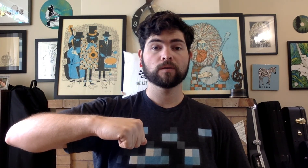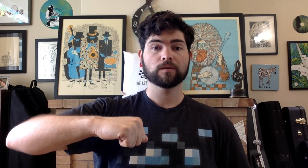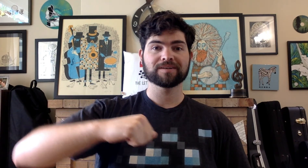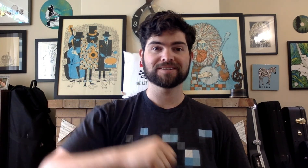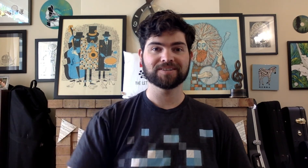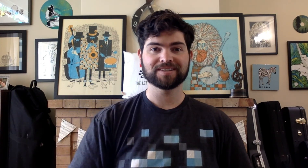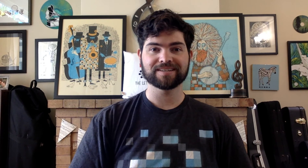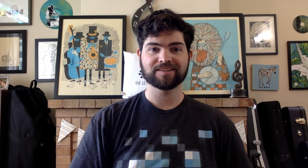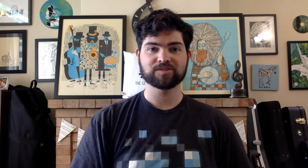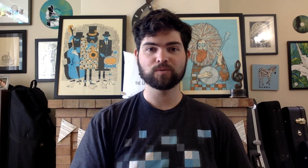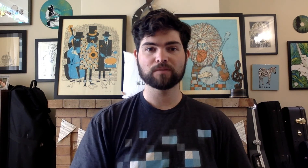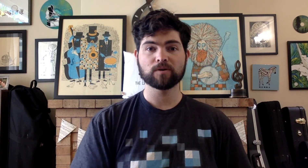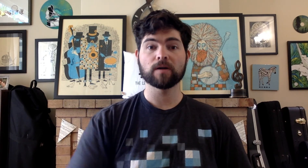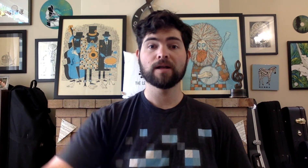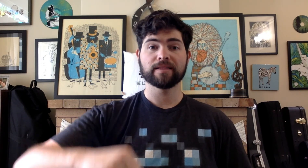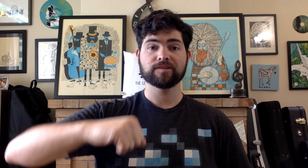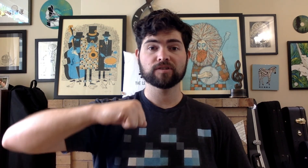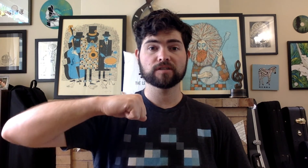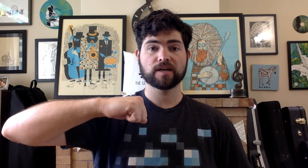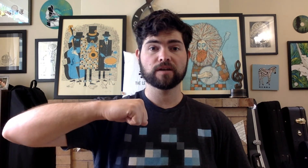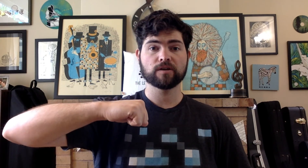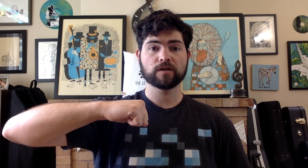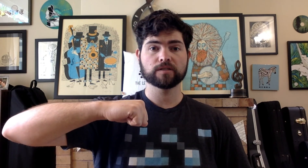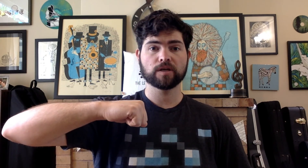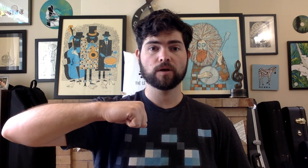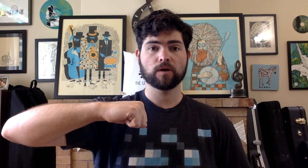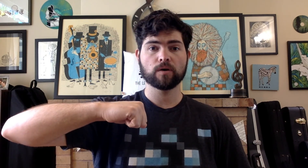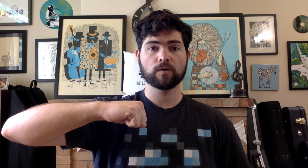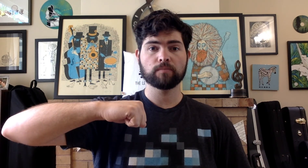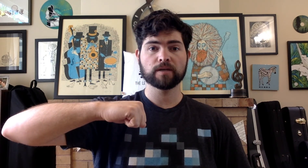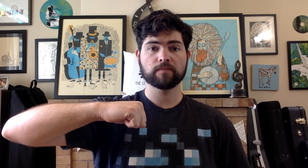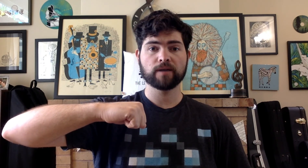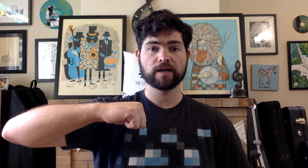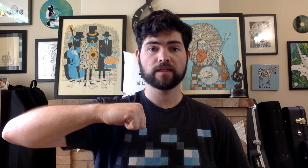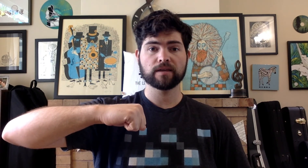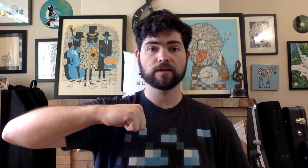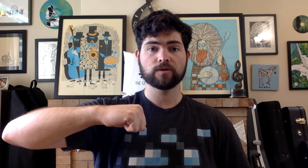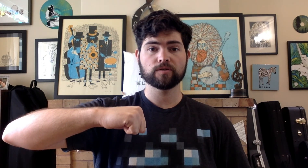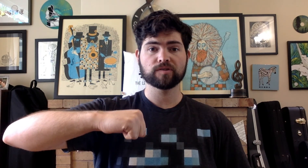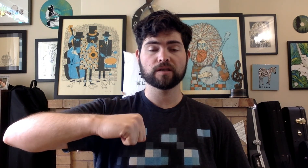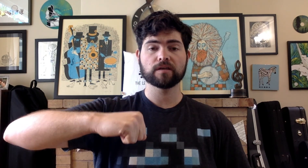good let's do one more let's start down here on do big breath here you sing